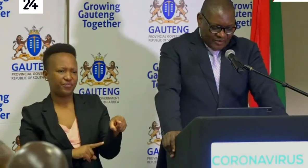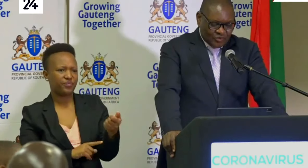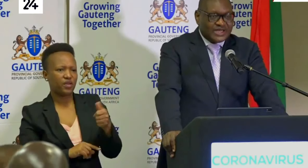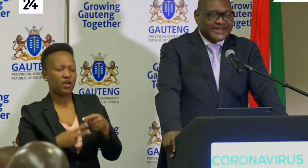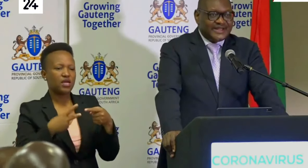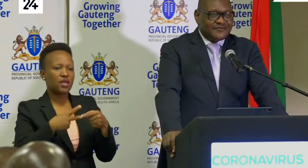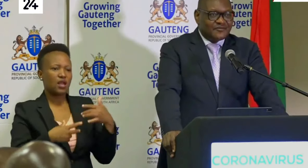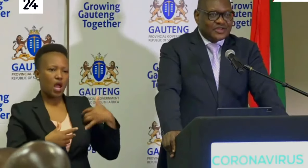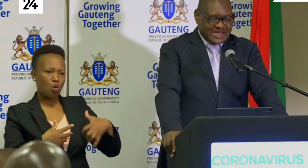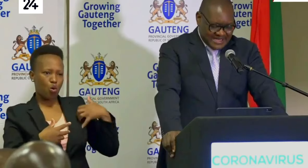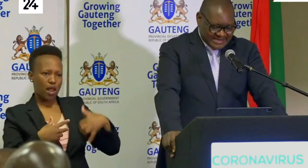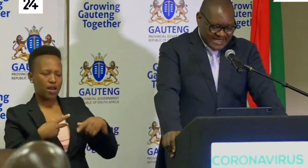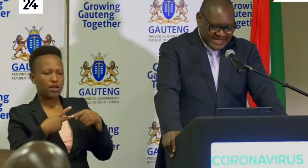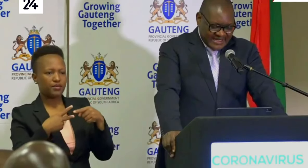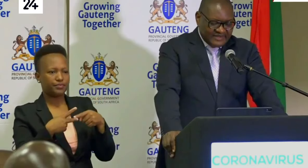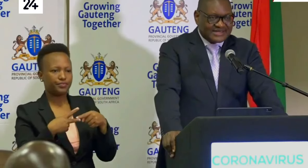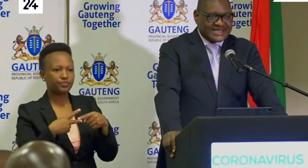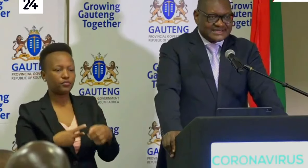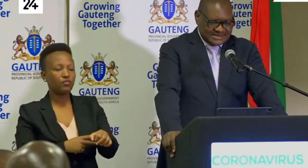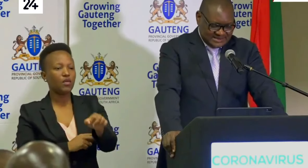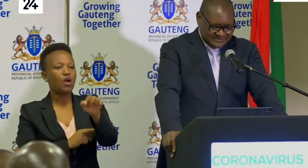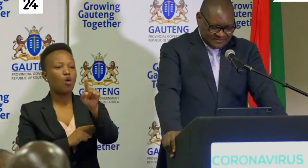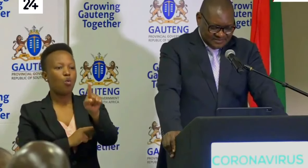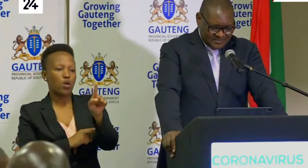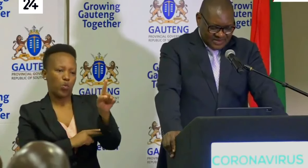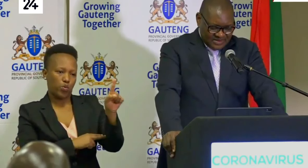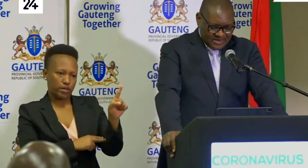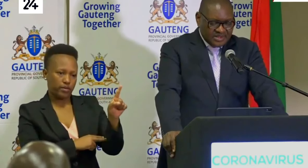by Ekuruleni with 111 cases,